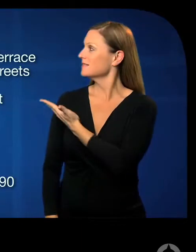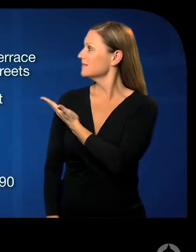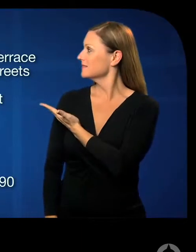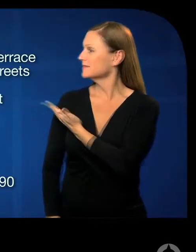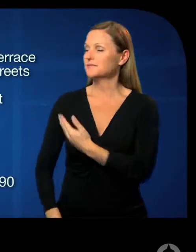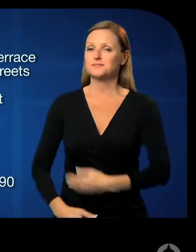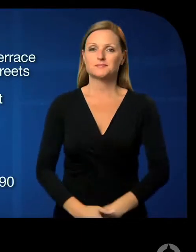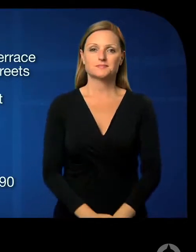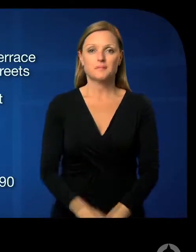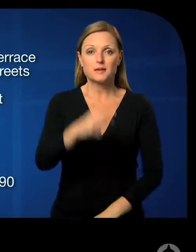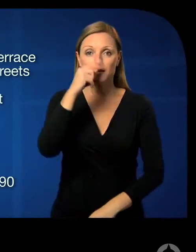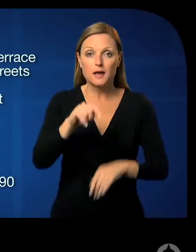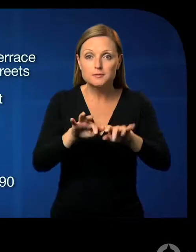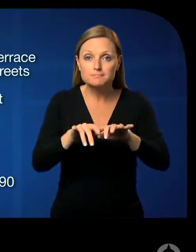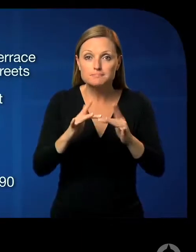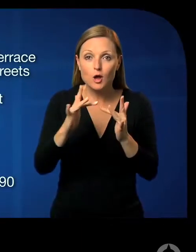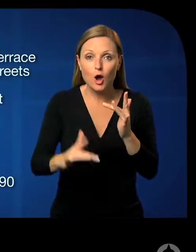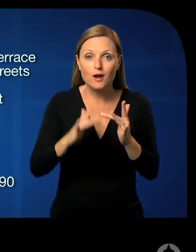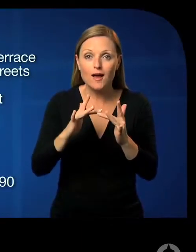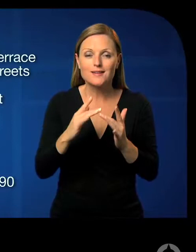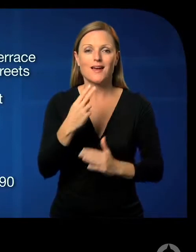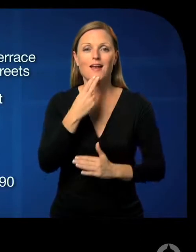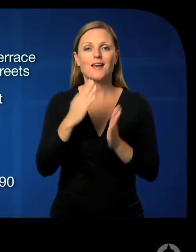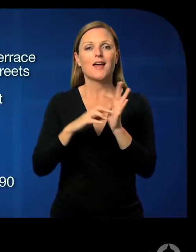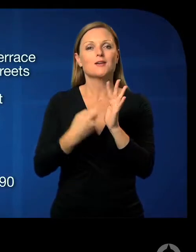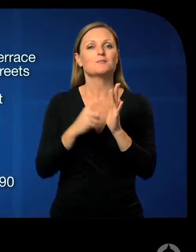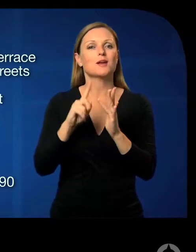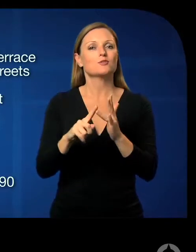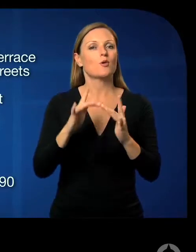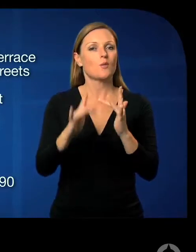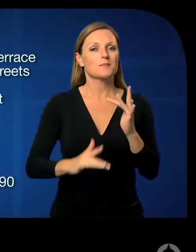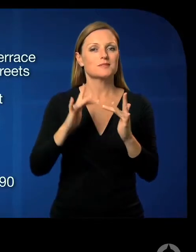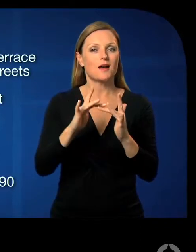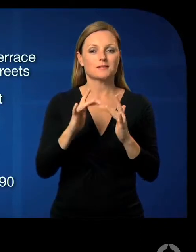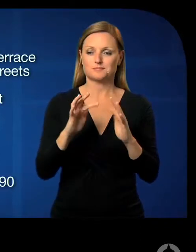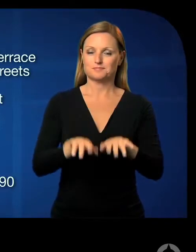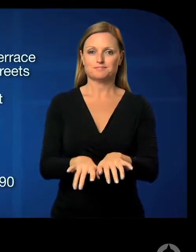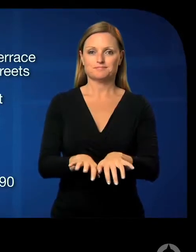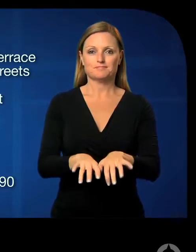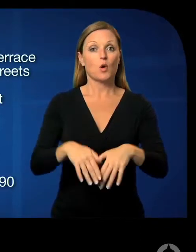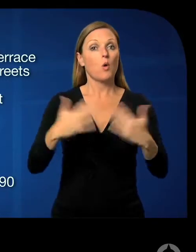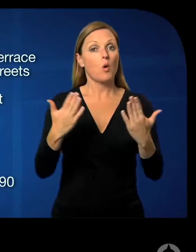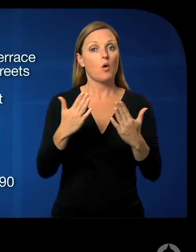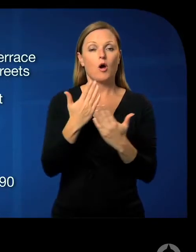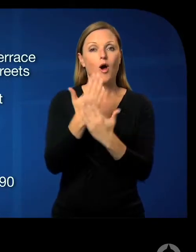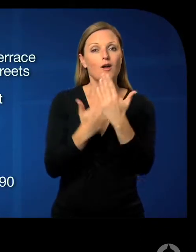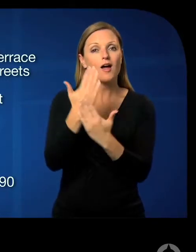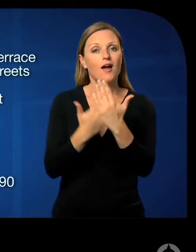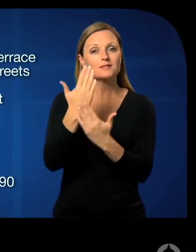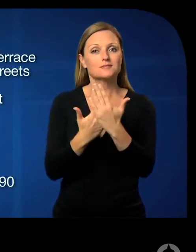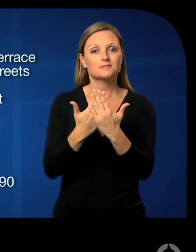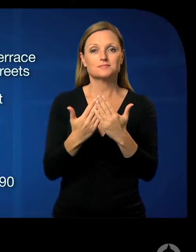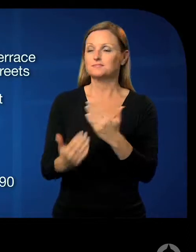adelaidmetro.com.au or you can call the Adelaide Metro info line on 1300 311 108,